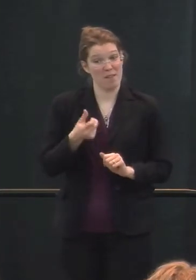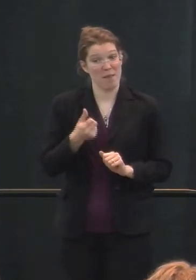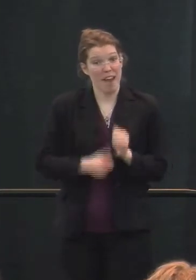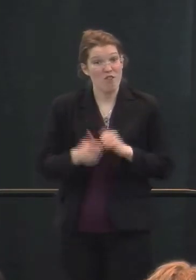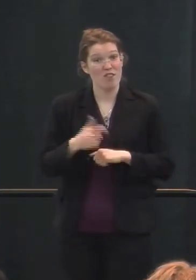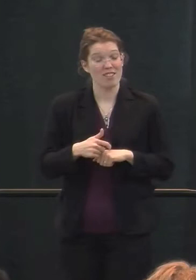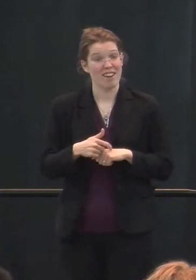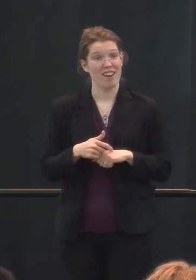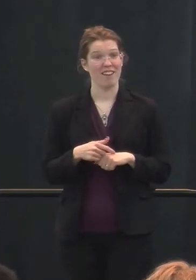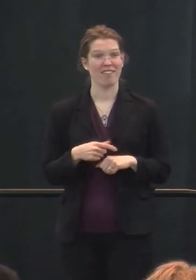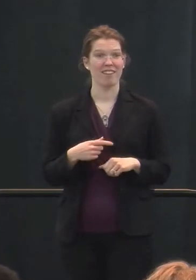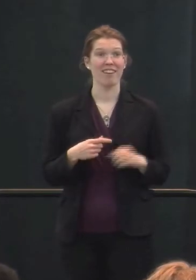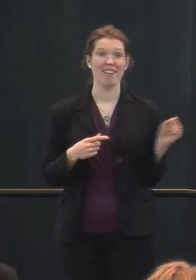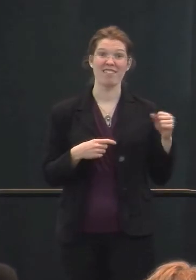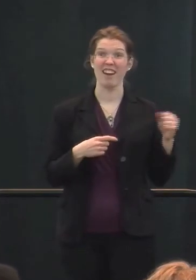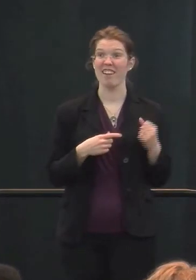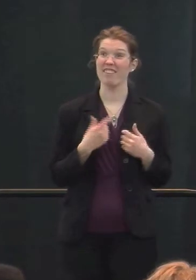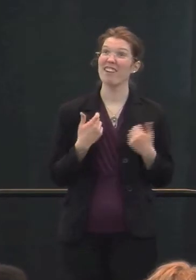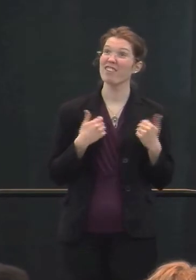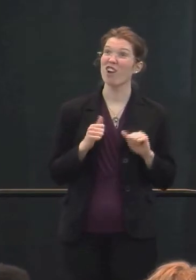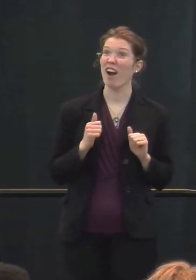we go. he does, too.